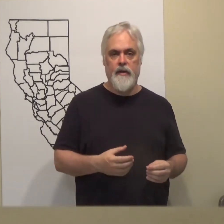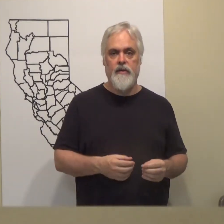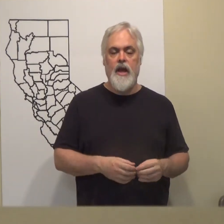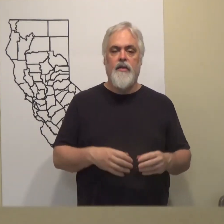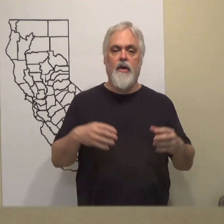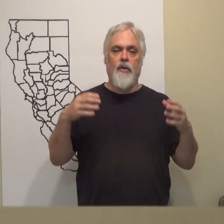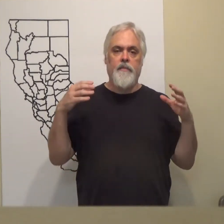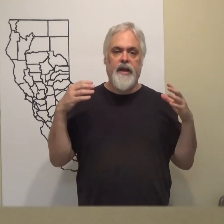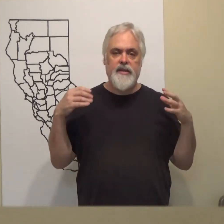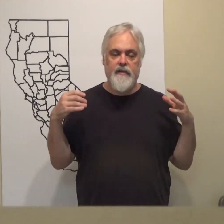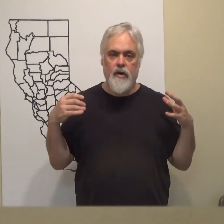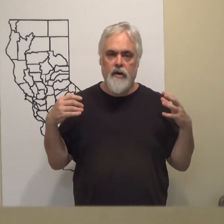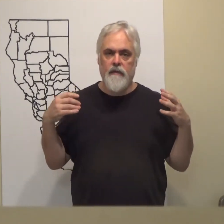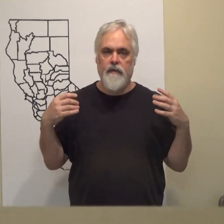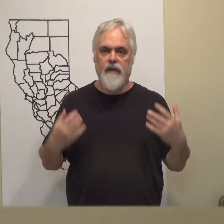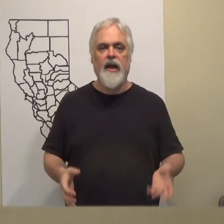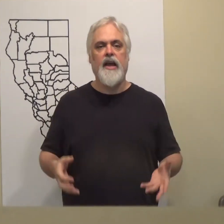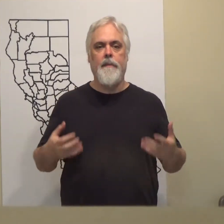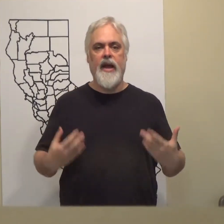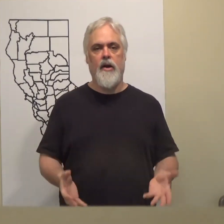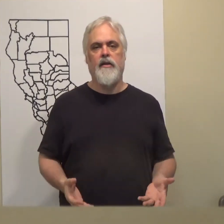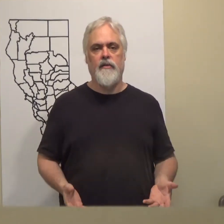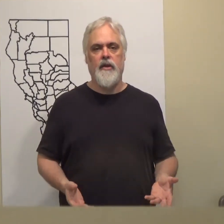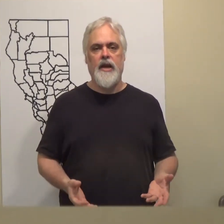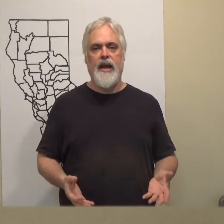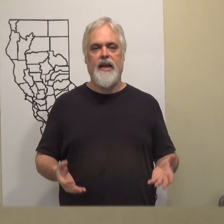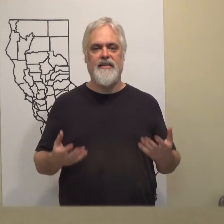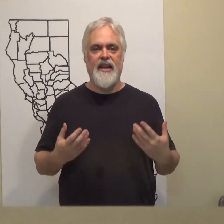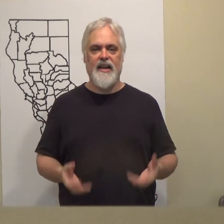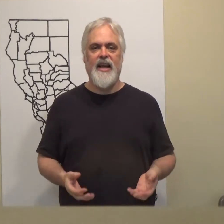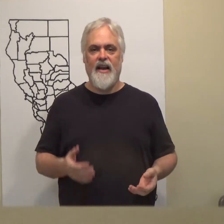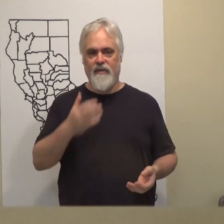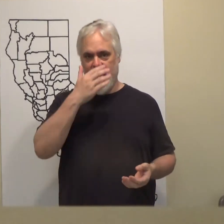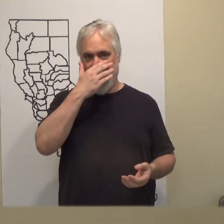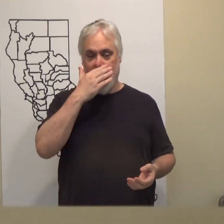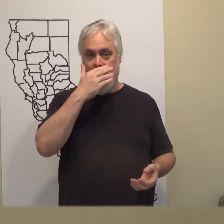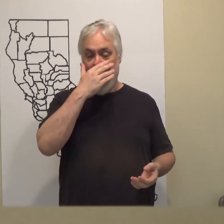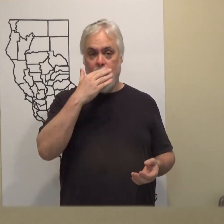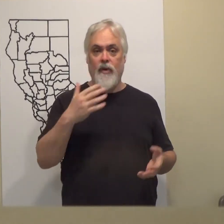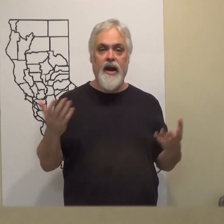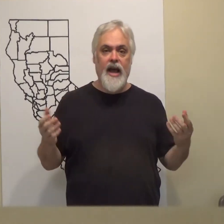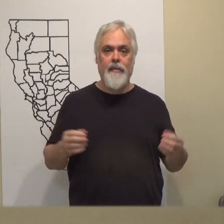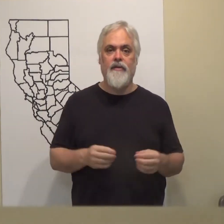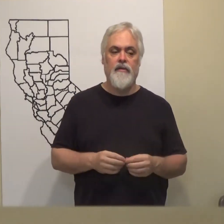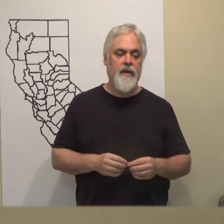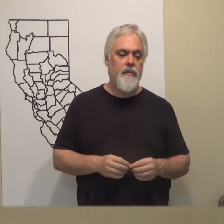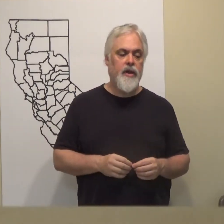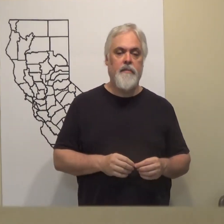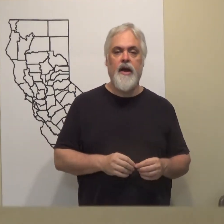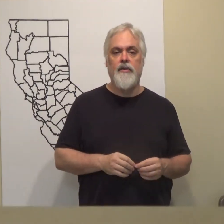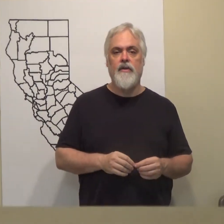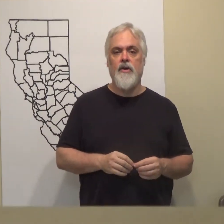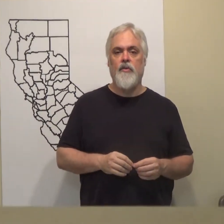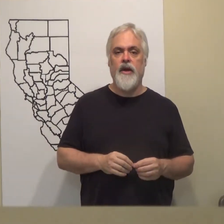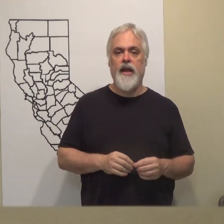this, the only place I've heard flocking parrots is in California. And what happens is people get parrots and don't realize